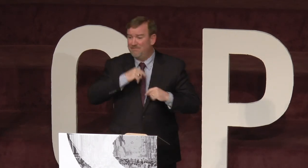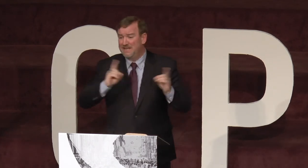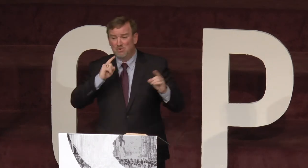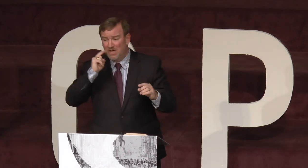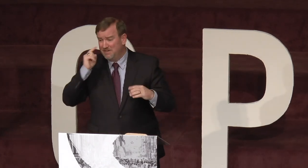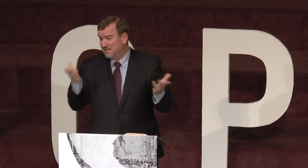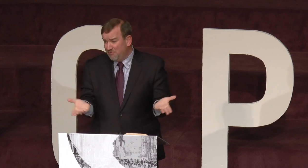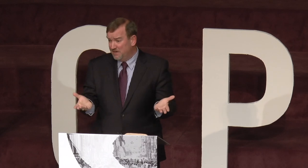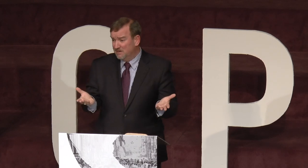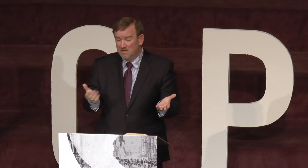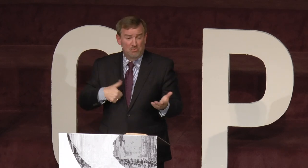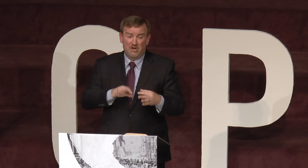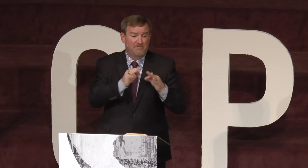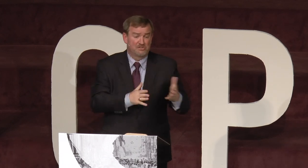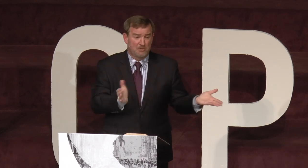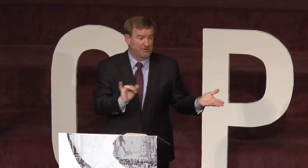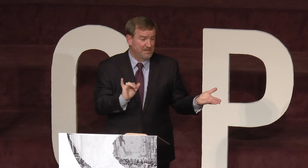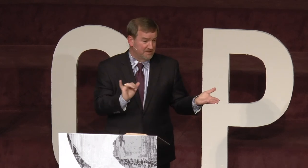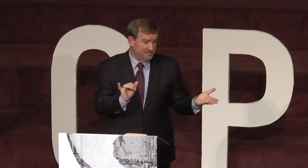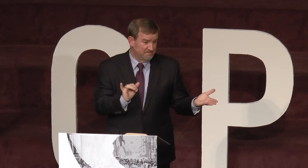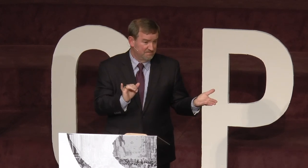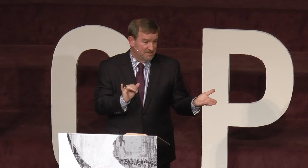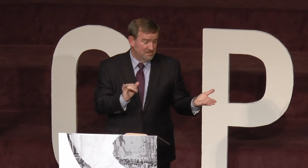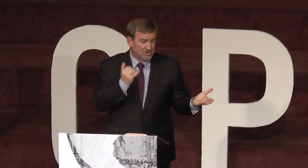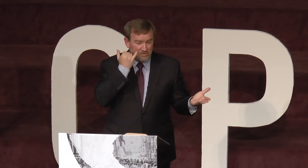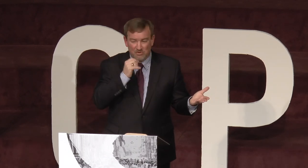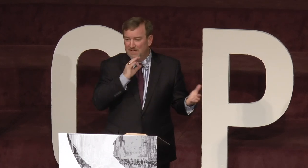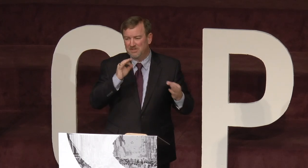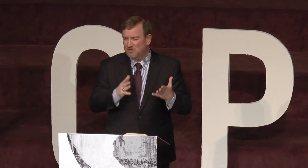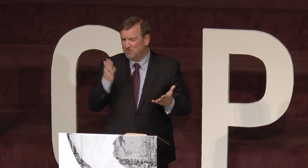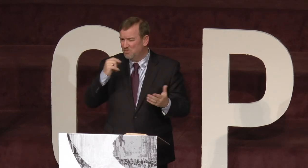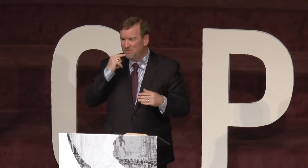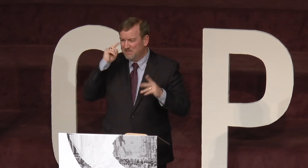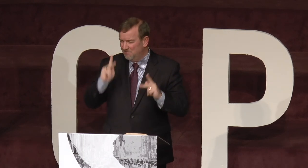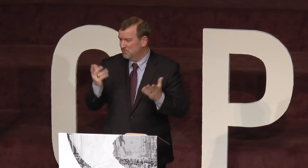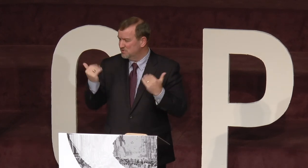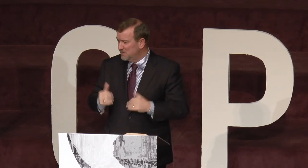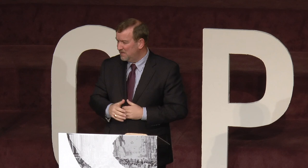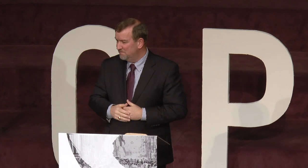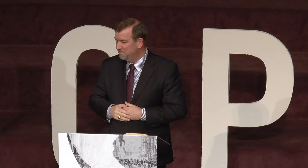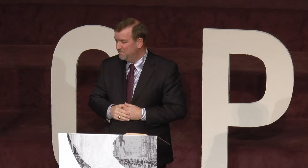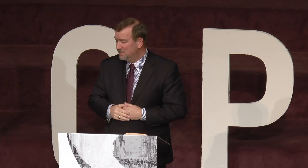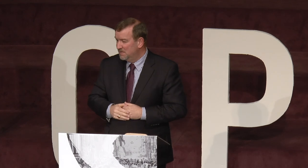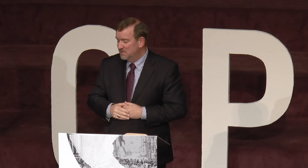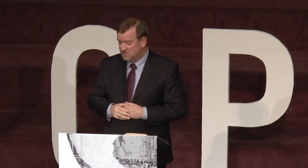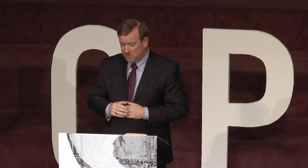have any deaf here, but we don't have an interpreter either. So if you don't have an interpreter, why would a deaf person come? So